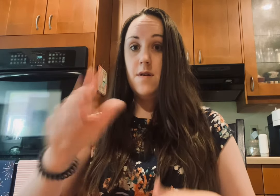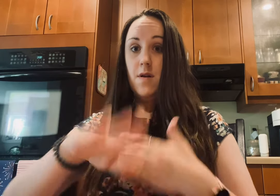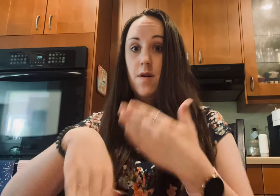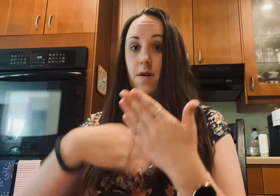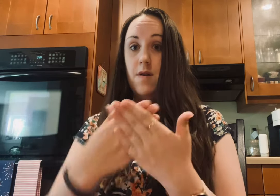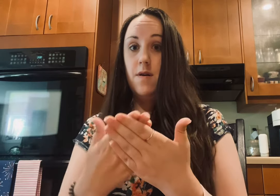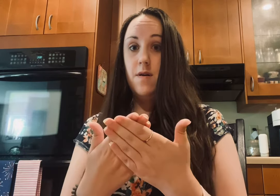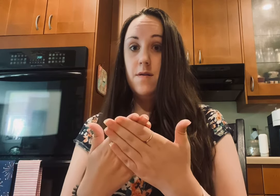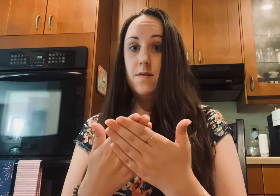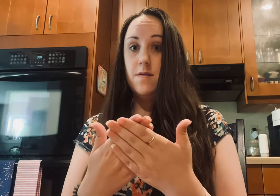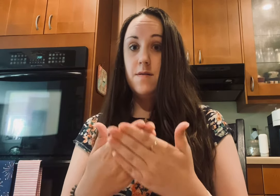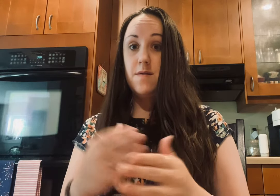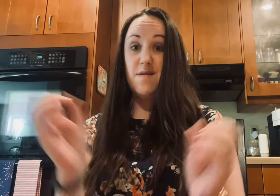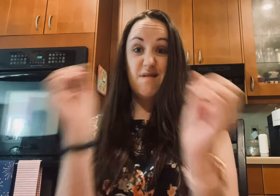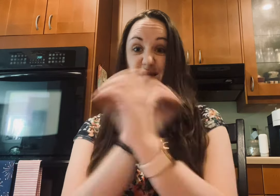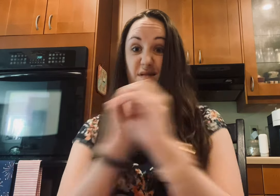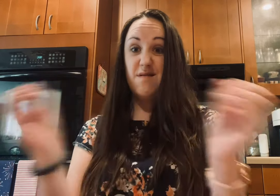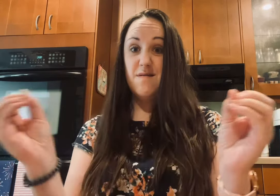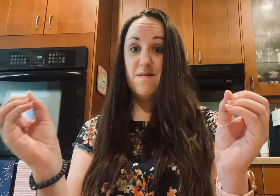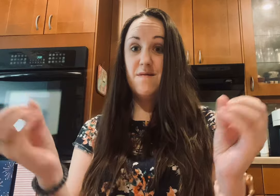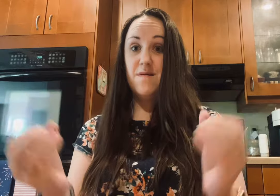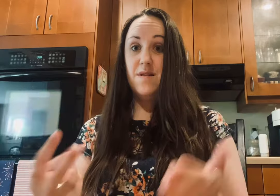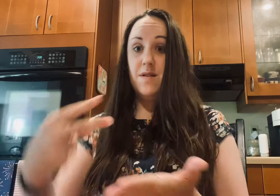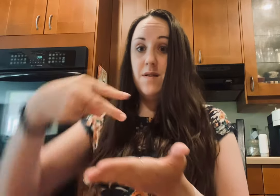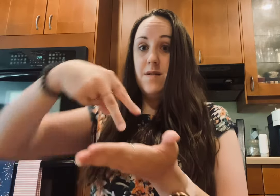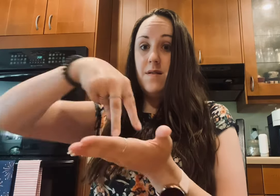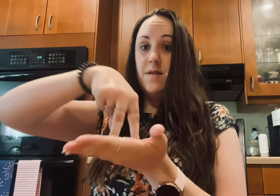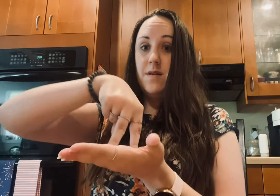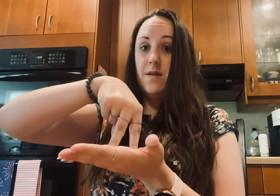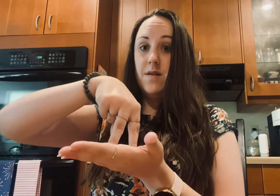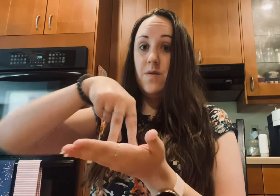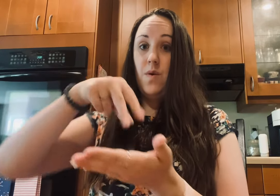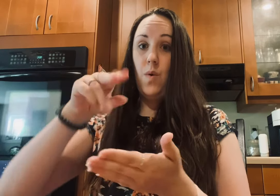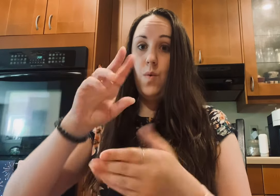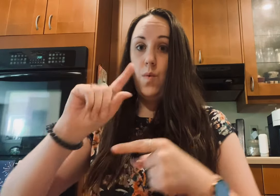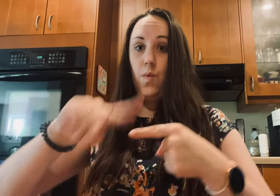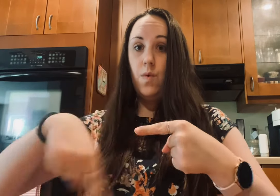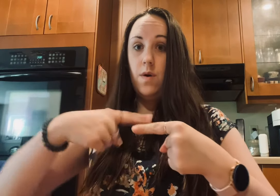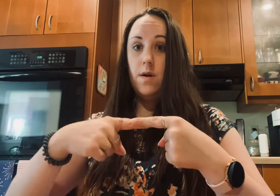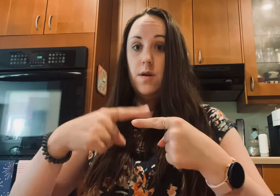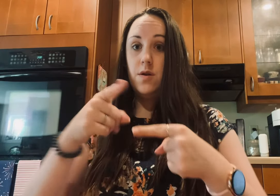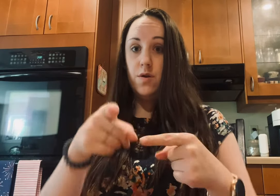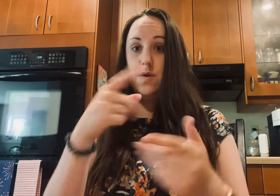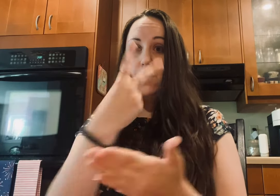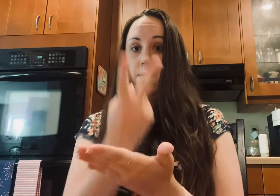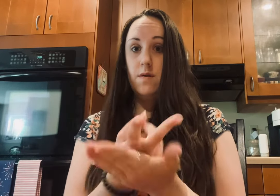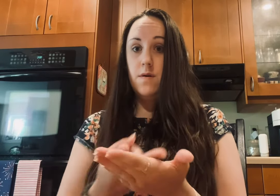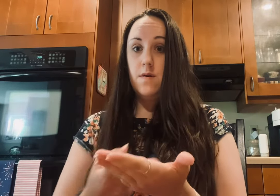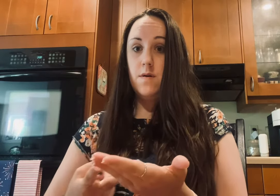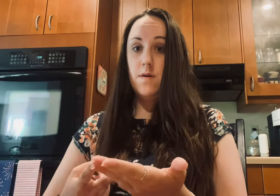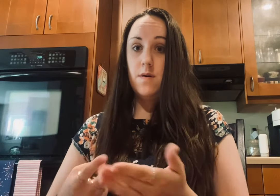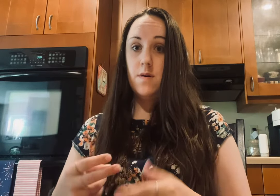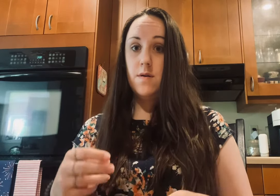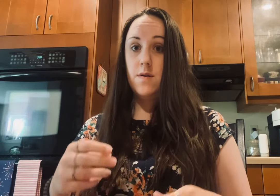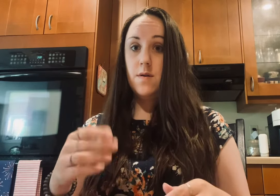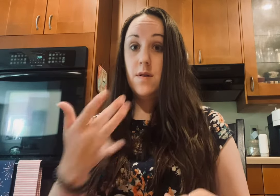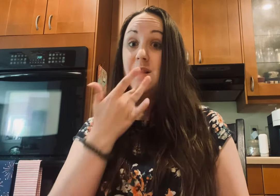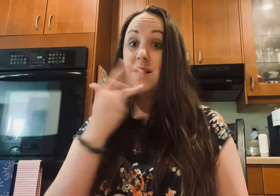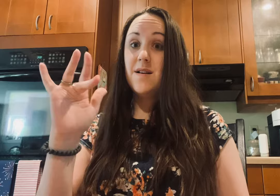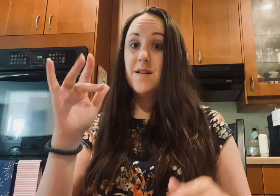all Get back on your feet When you stumble and fall A little luck can go a long way